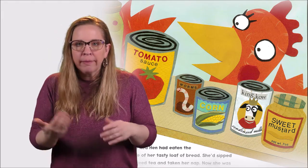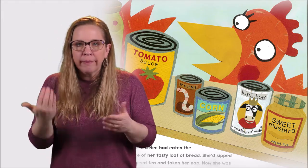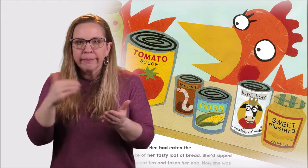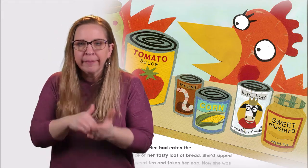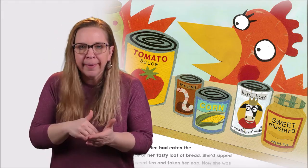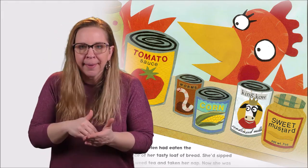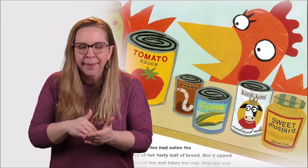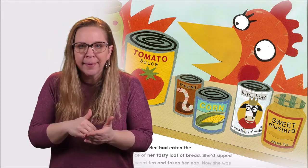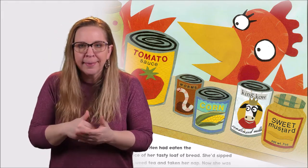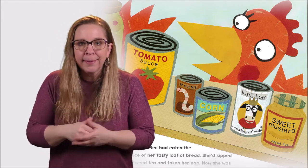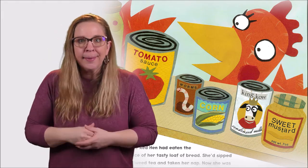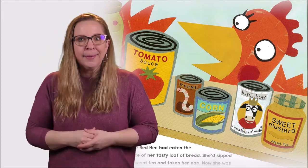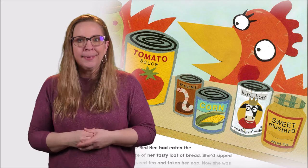Now she was hungry again.